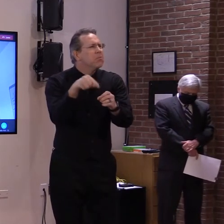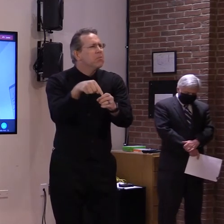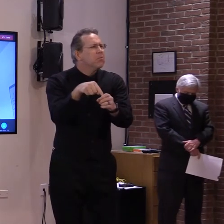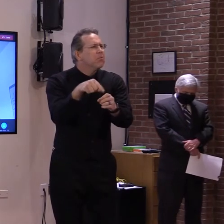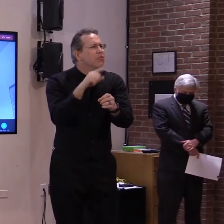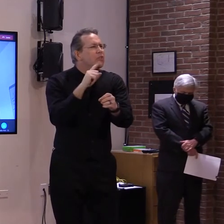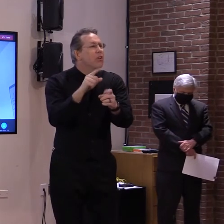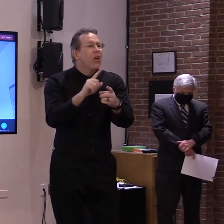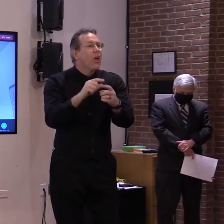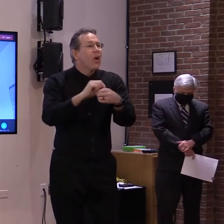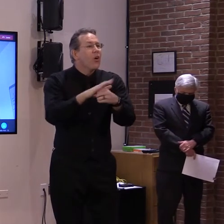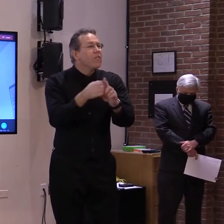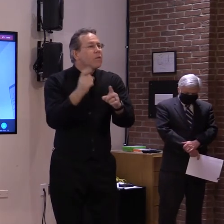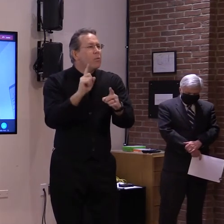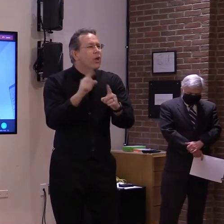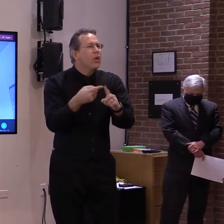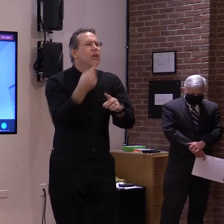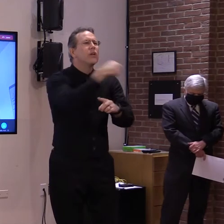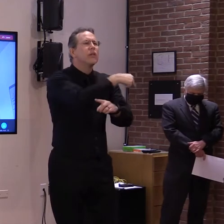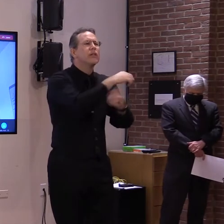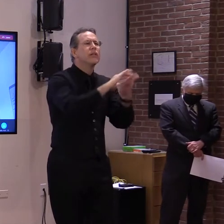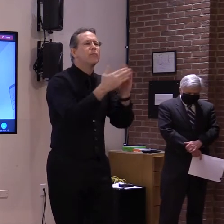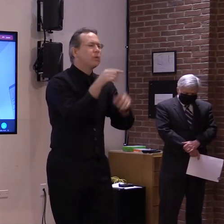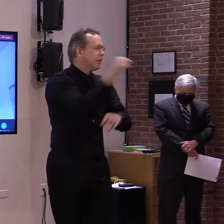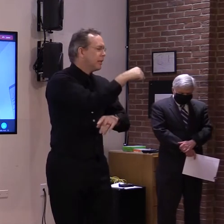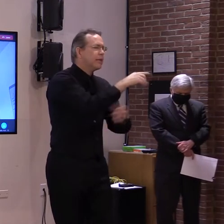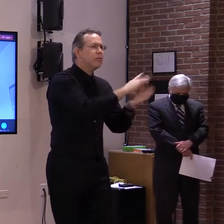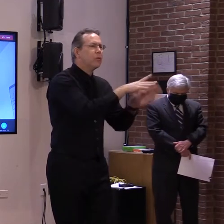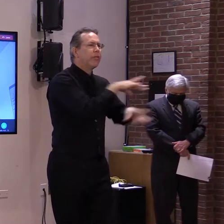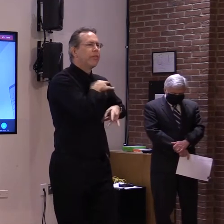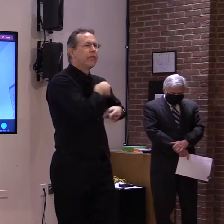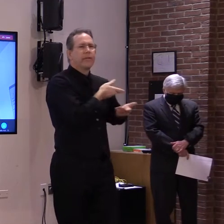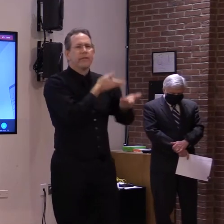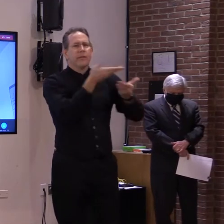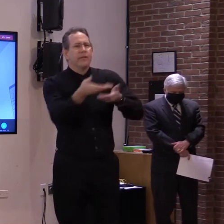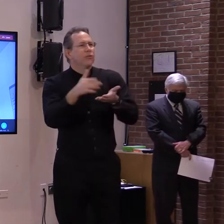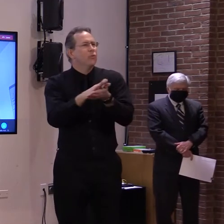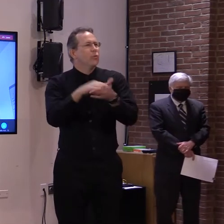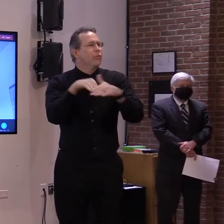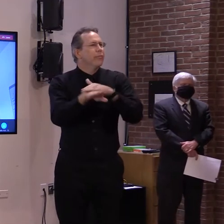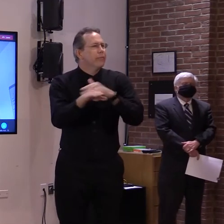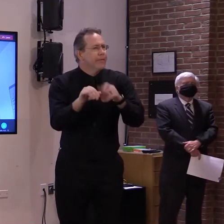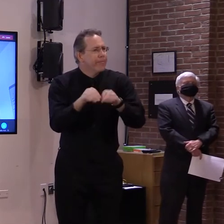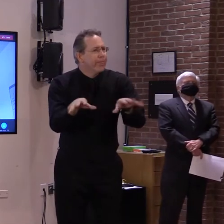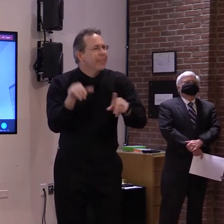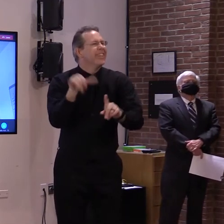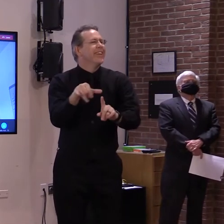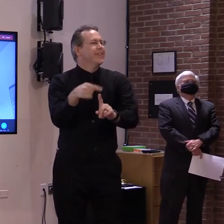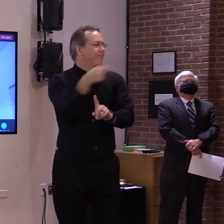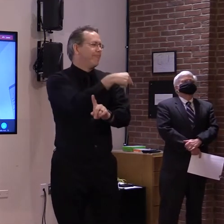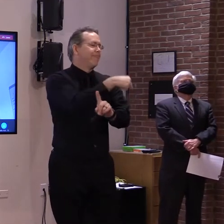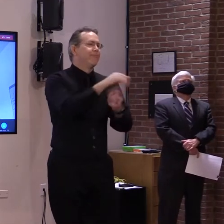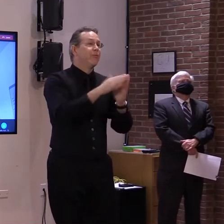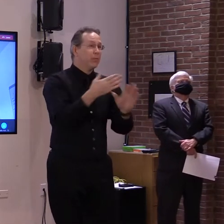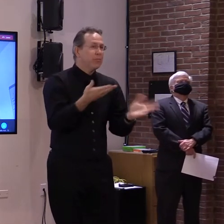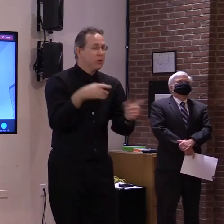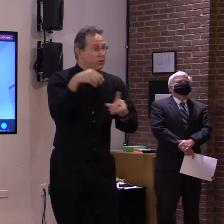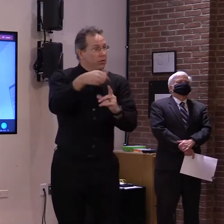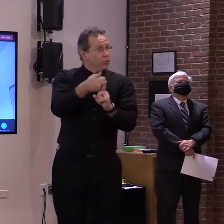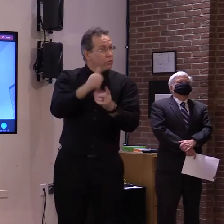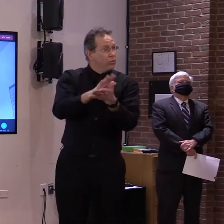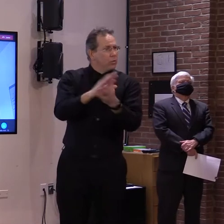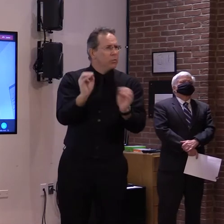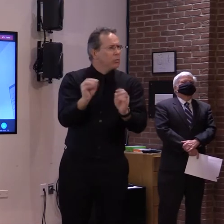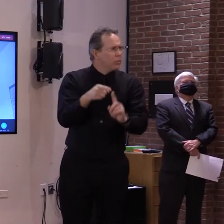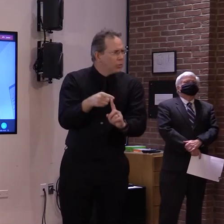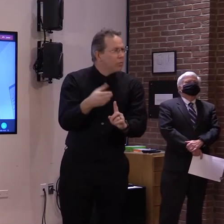school, brought it to school from community interactions. It's still very rare that students and staff catch the virus or transmit the